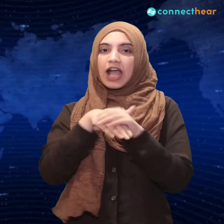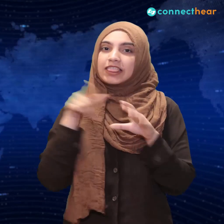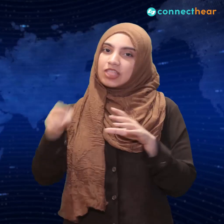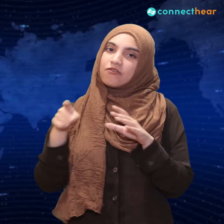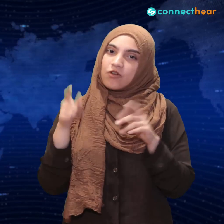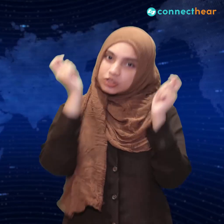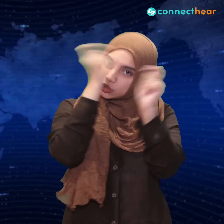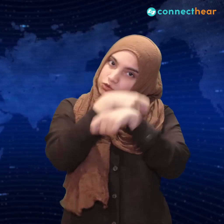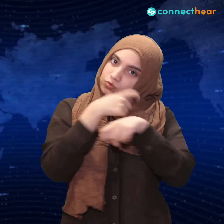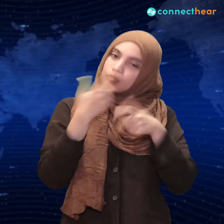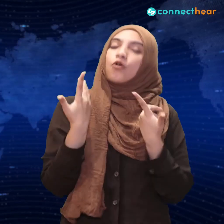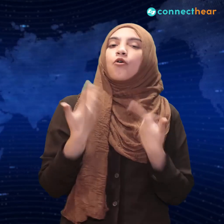was not killed at all.